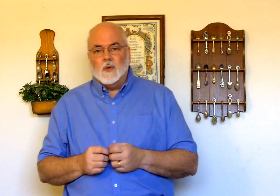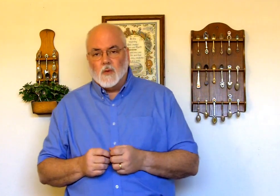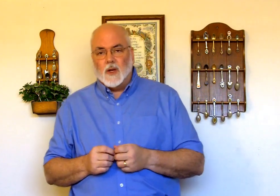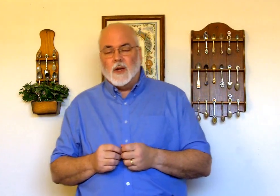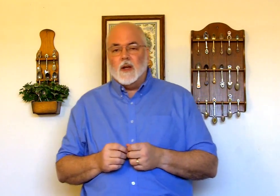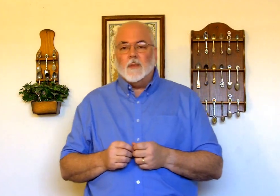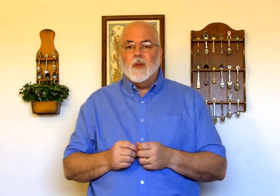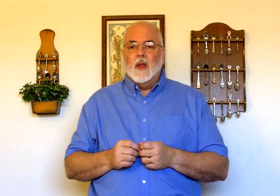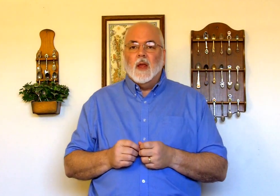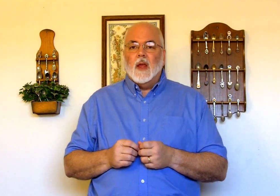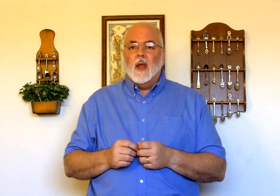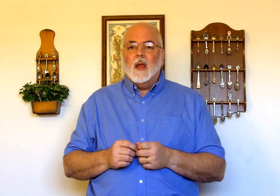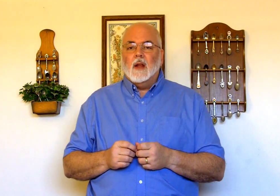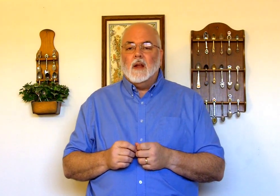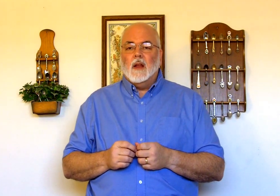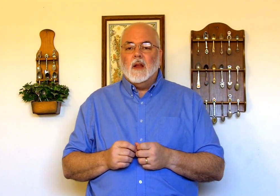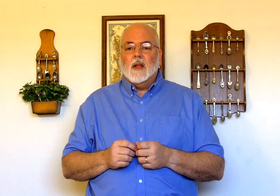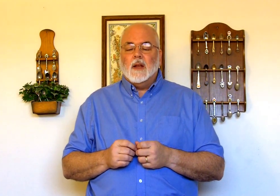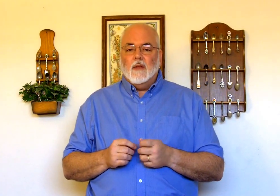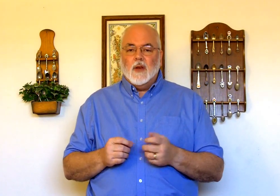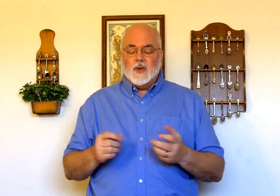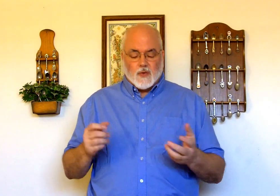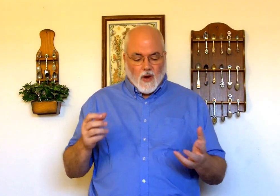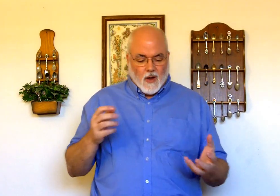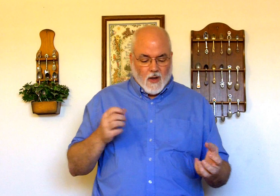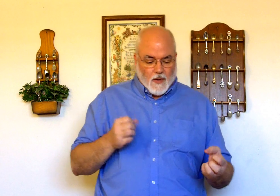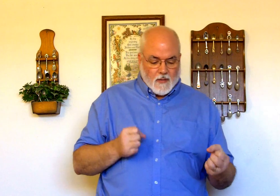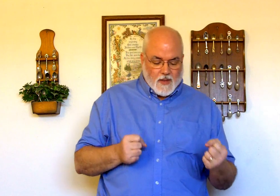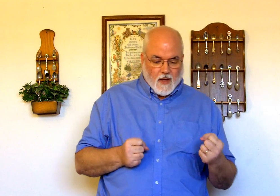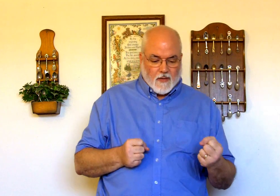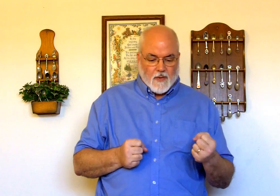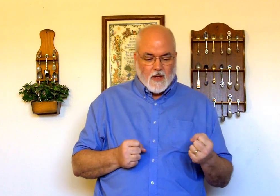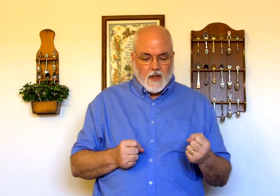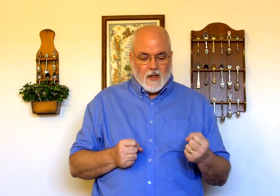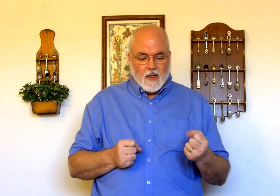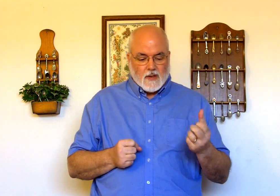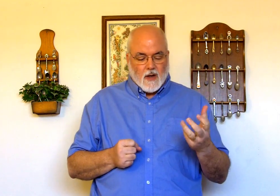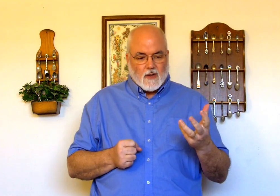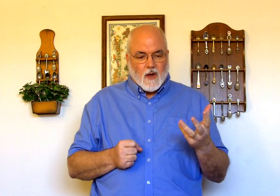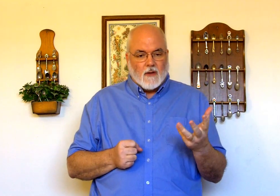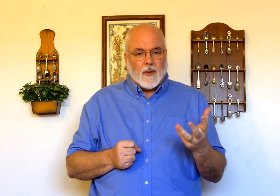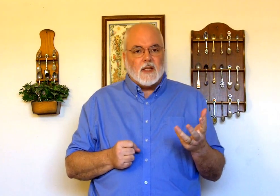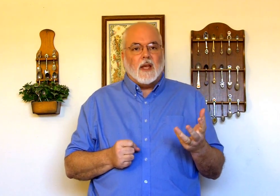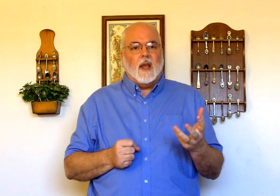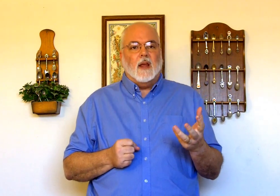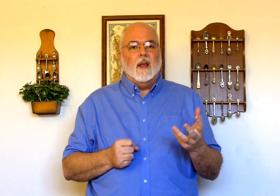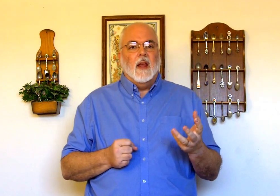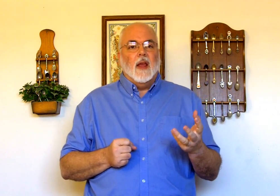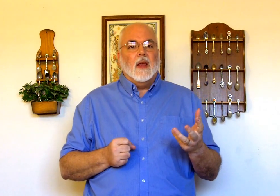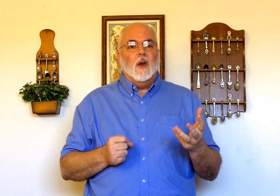who's written it. And David is struggling with himself. He starts off by saying, you know,